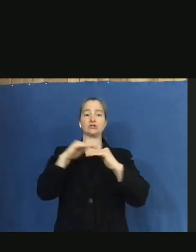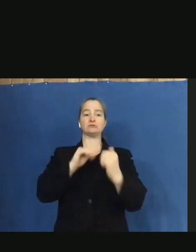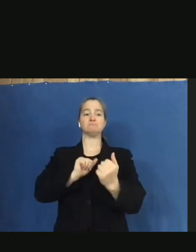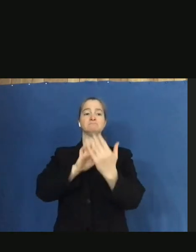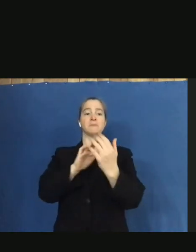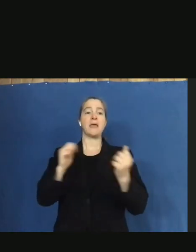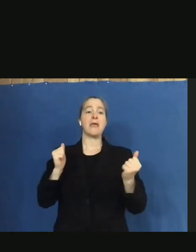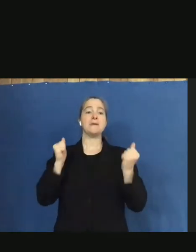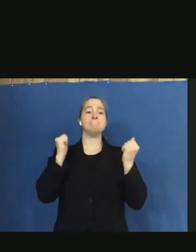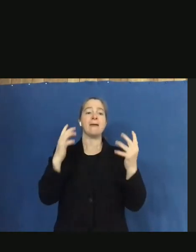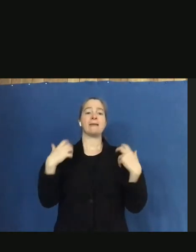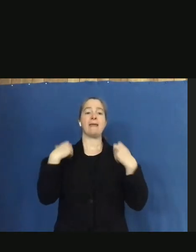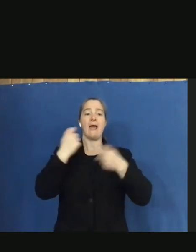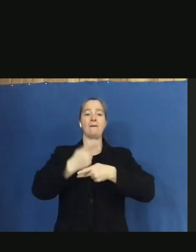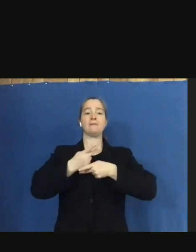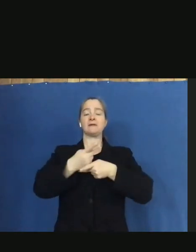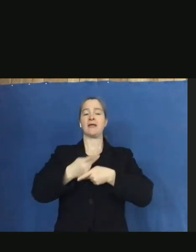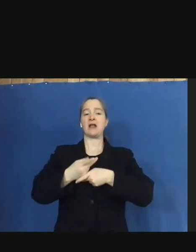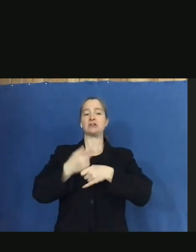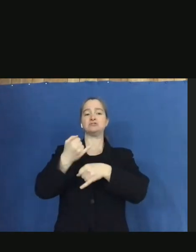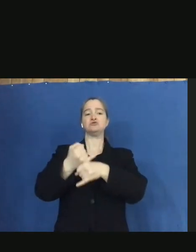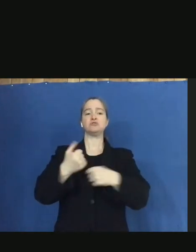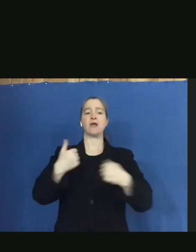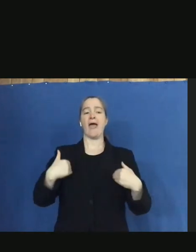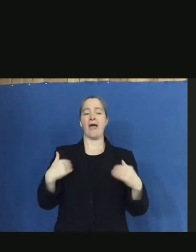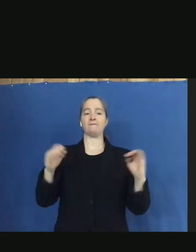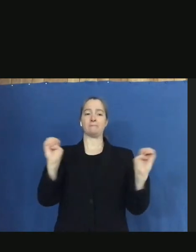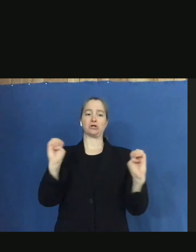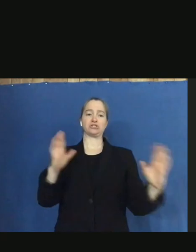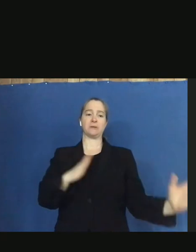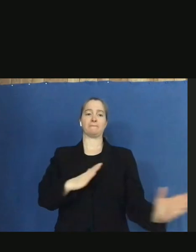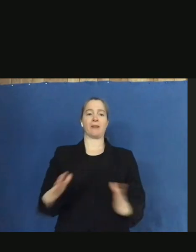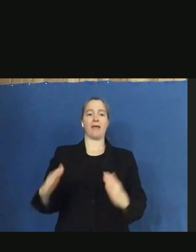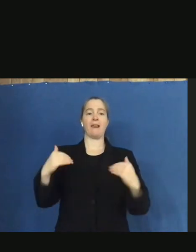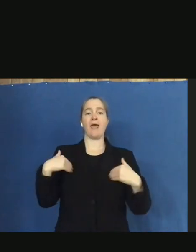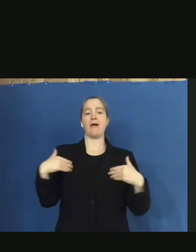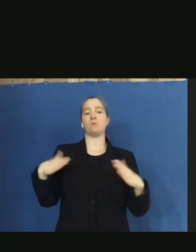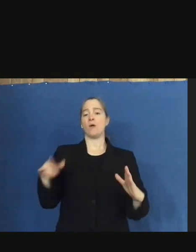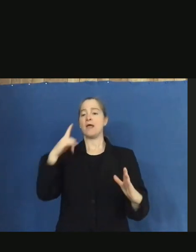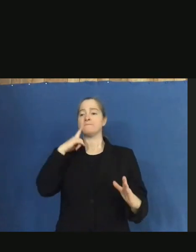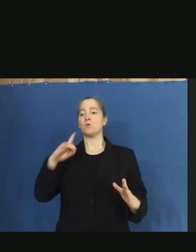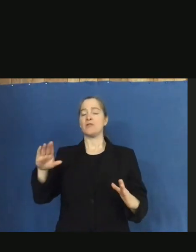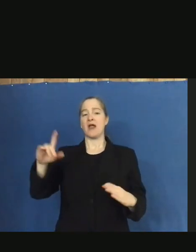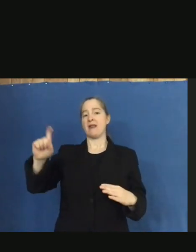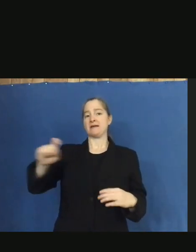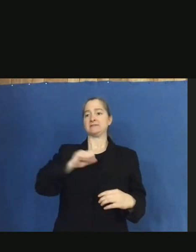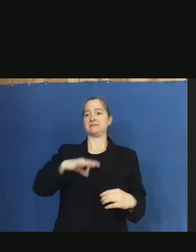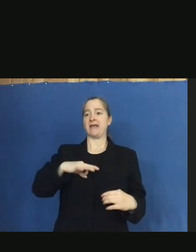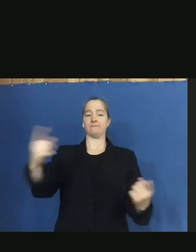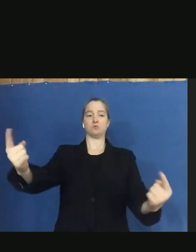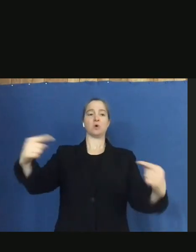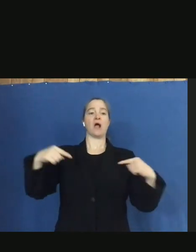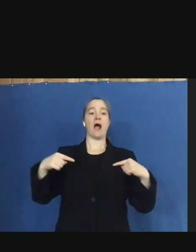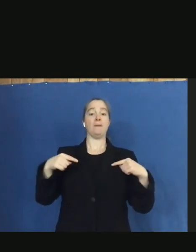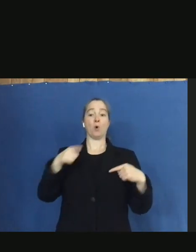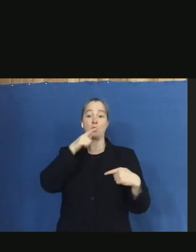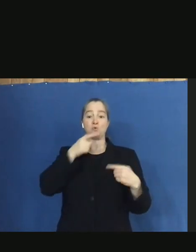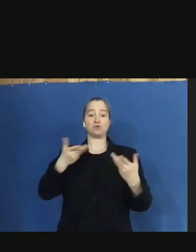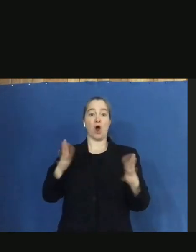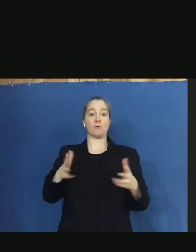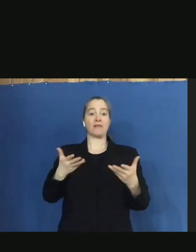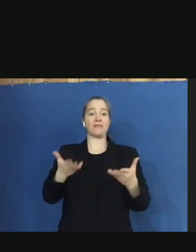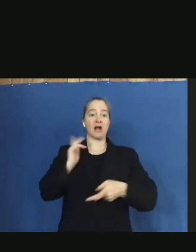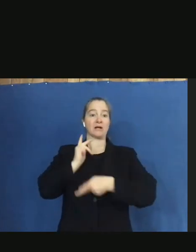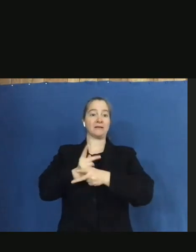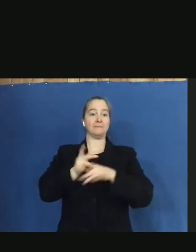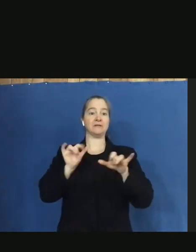emergency operations plans. They have ways to be able to get their essential personnel in or they hold over their essential personnel during times